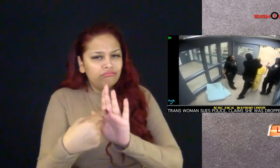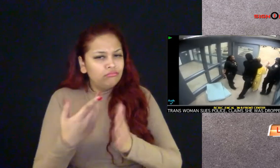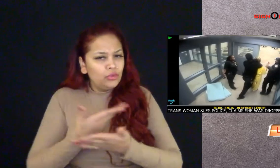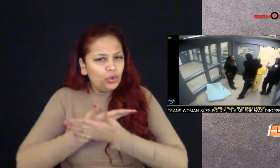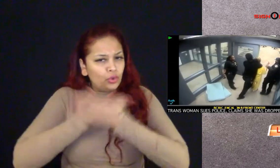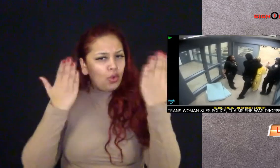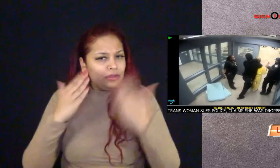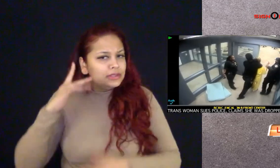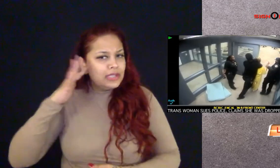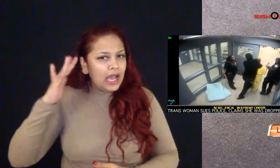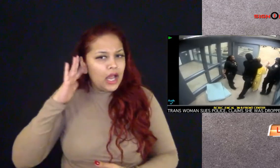sound.